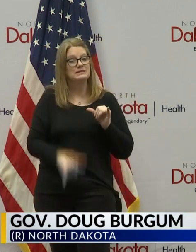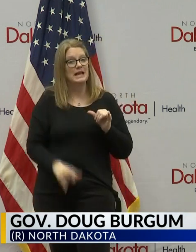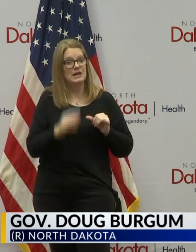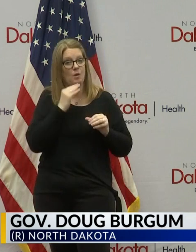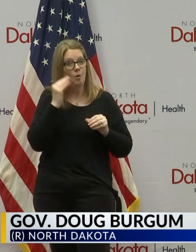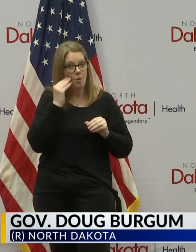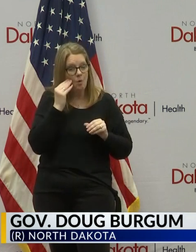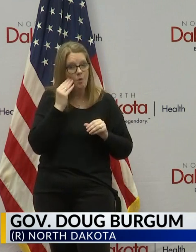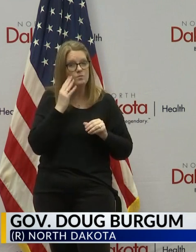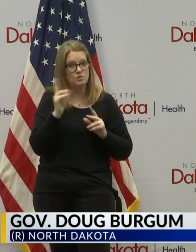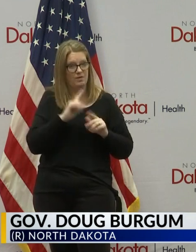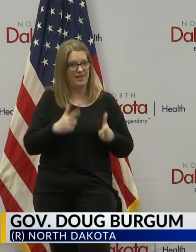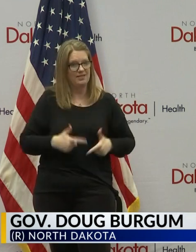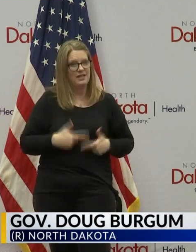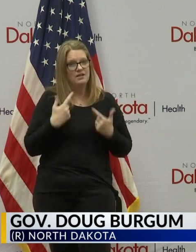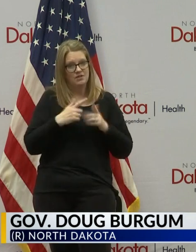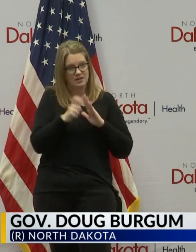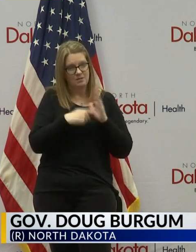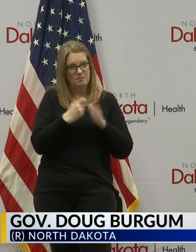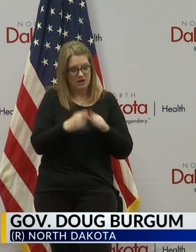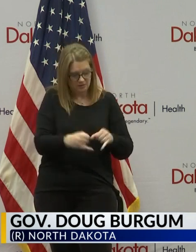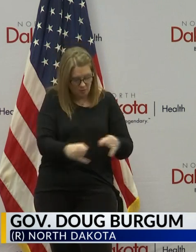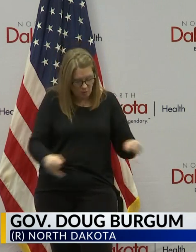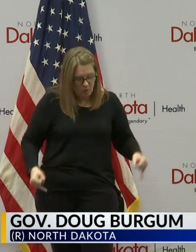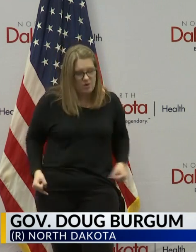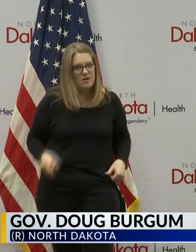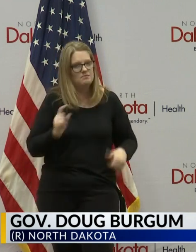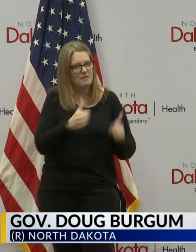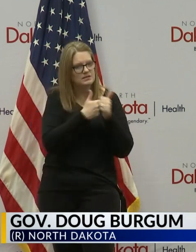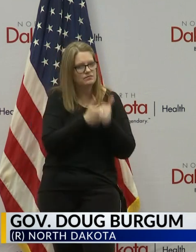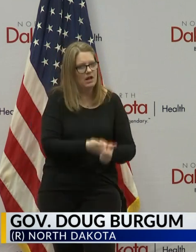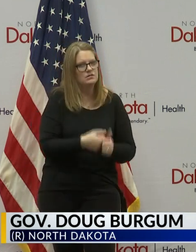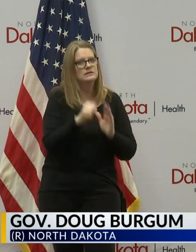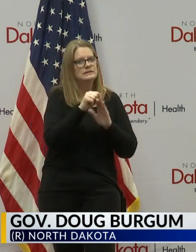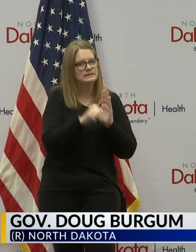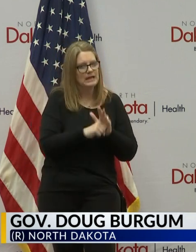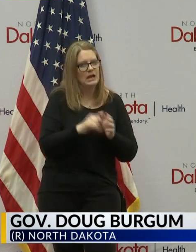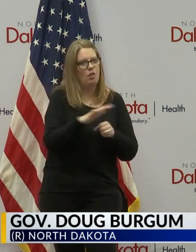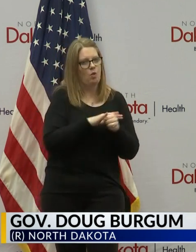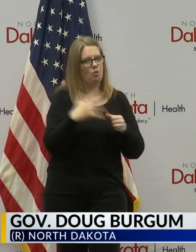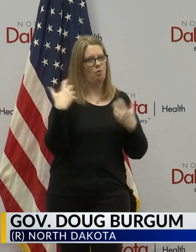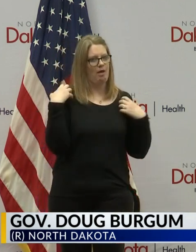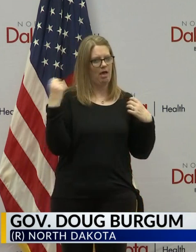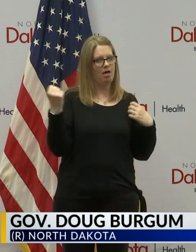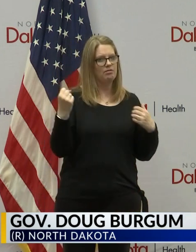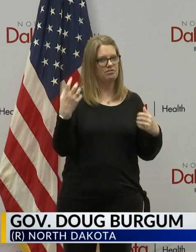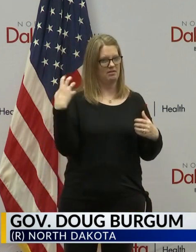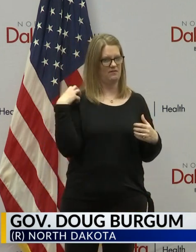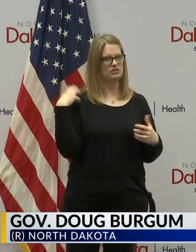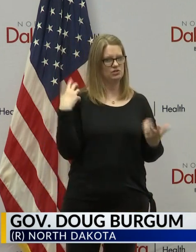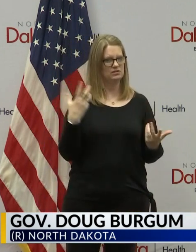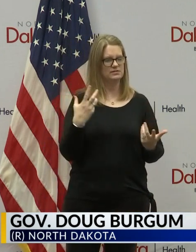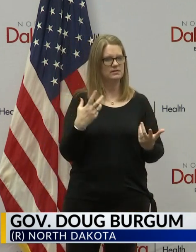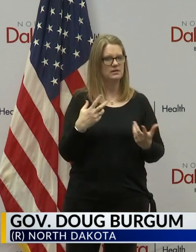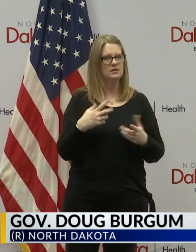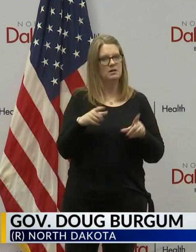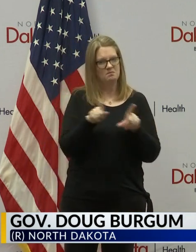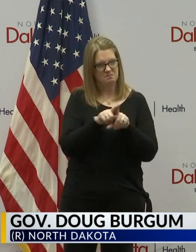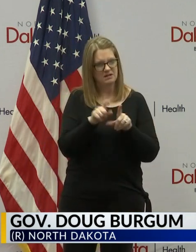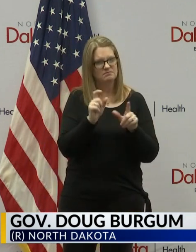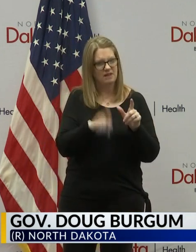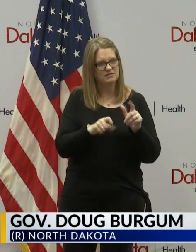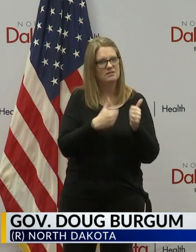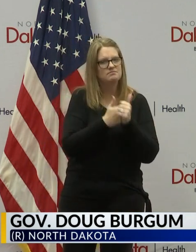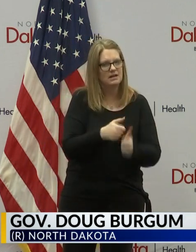homes or places resident during the period of quarantine. They've got to cooperate with local and state health officials. They must participate in the contact tracing efforts